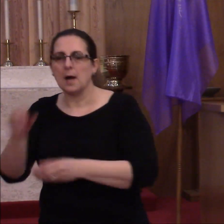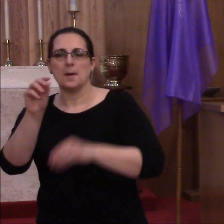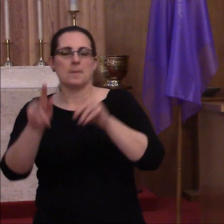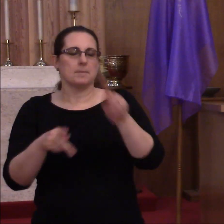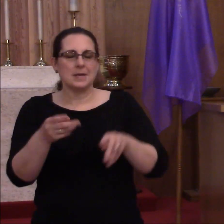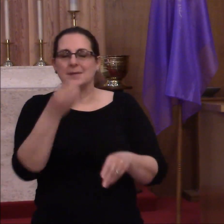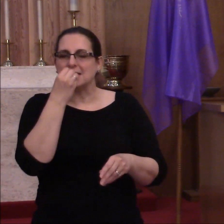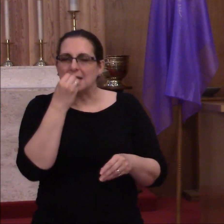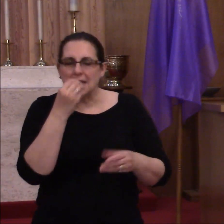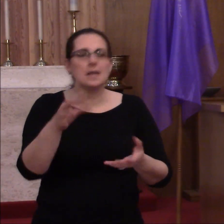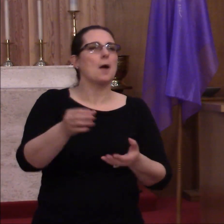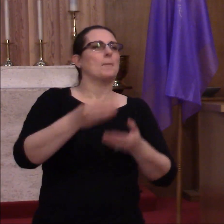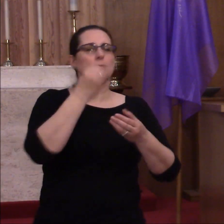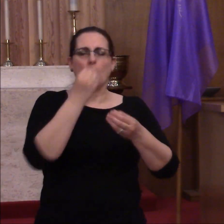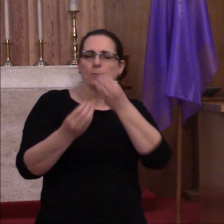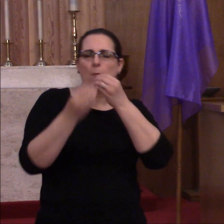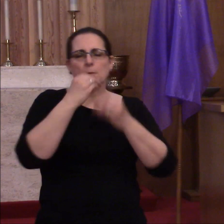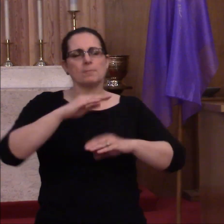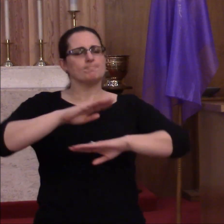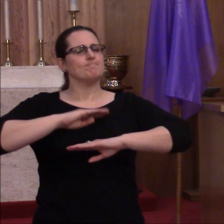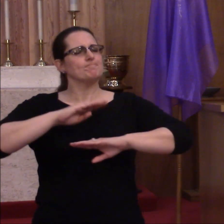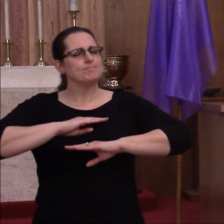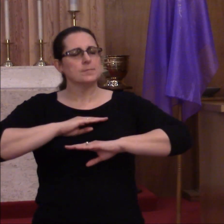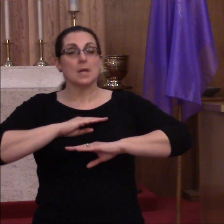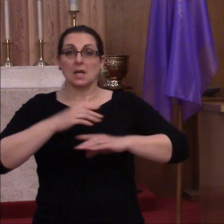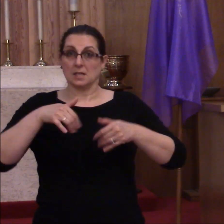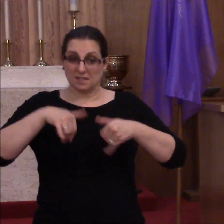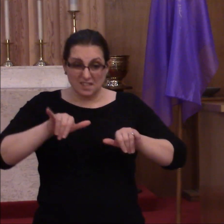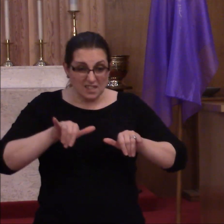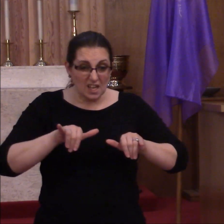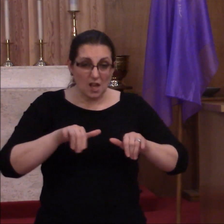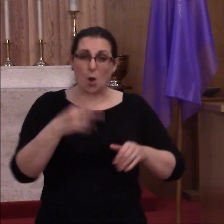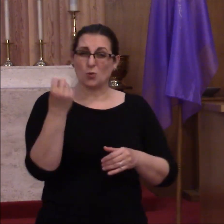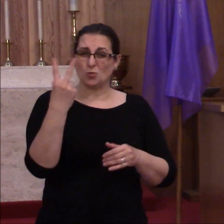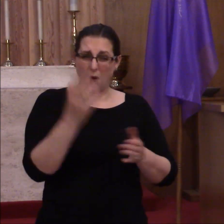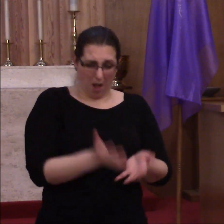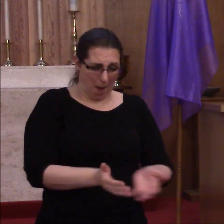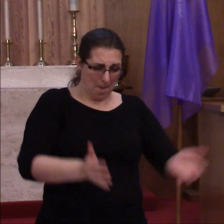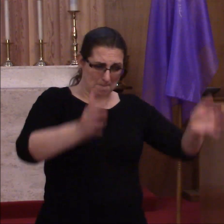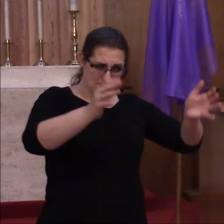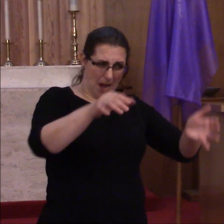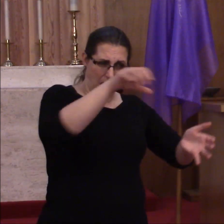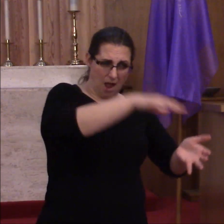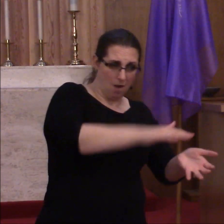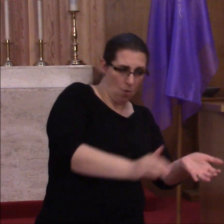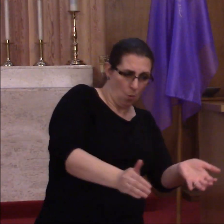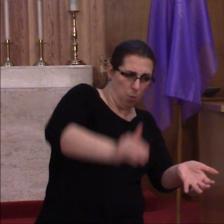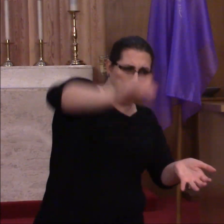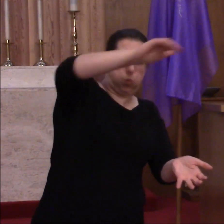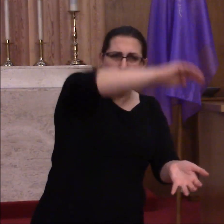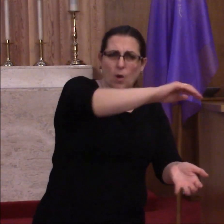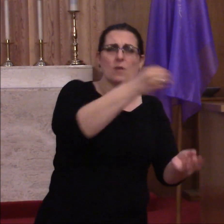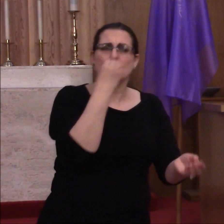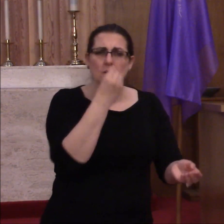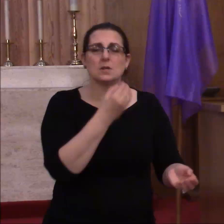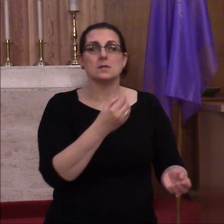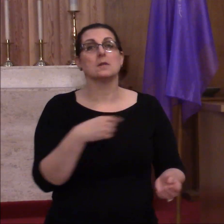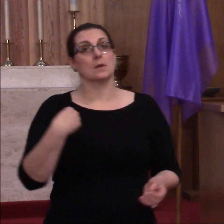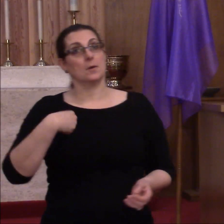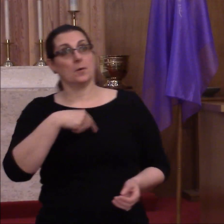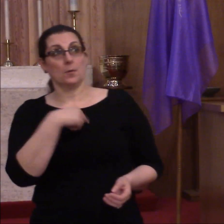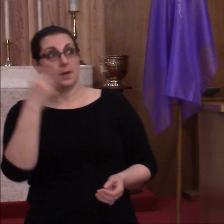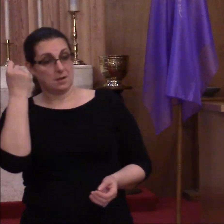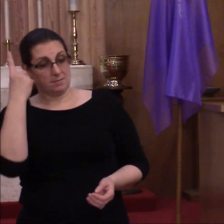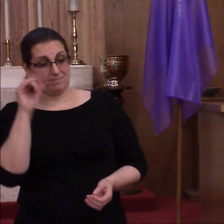baskets full left over of fragments. We can certainly relate to the Israelites and the disciples.